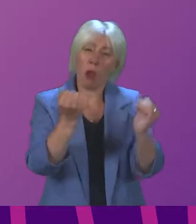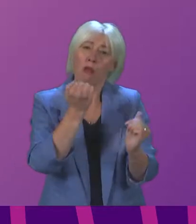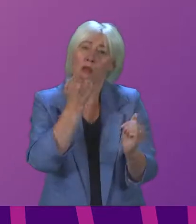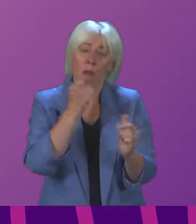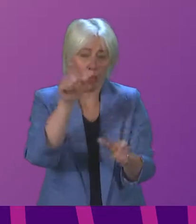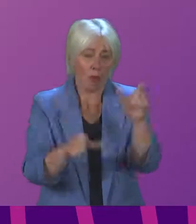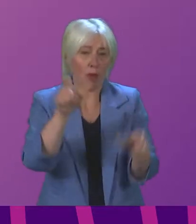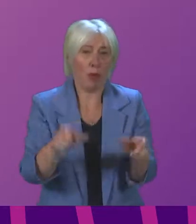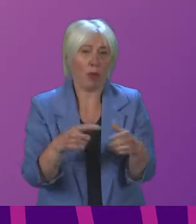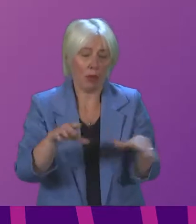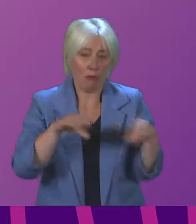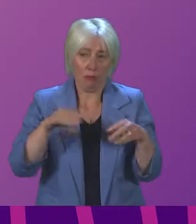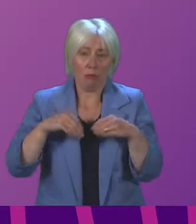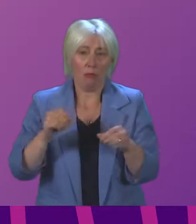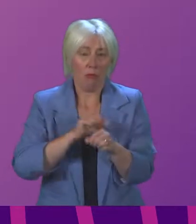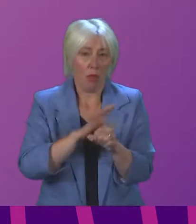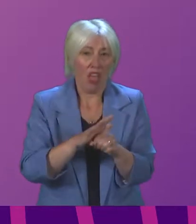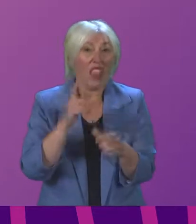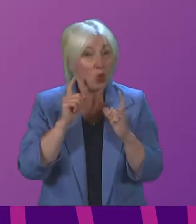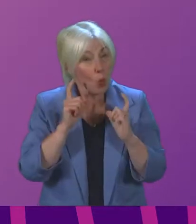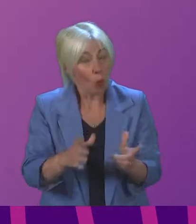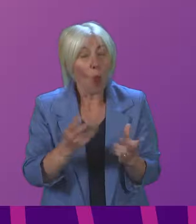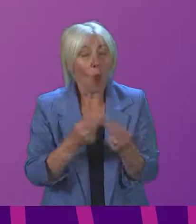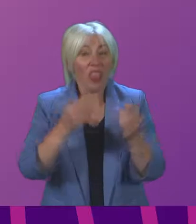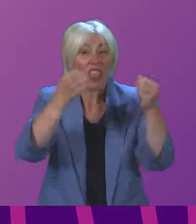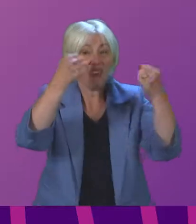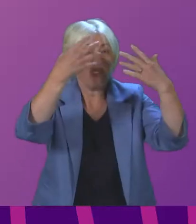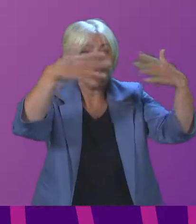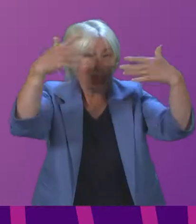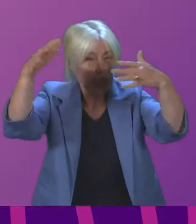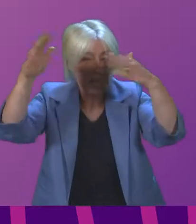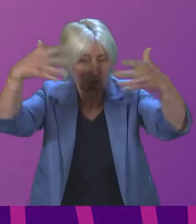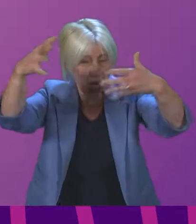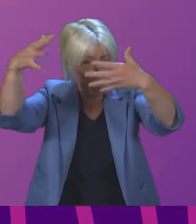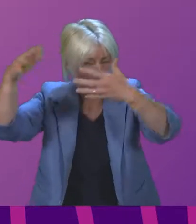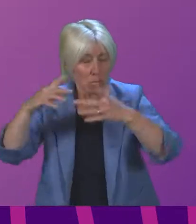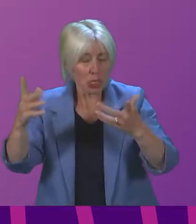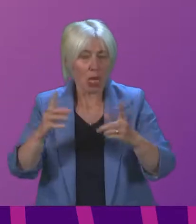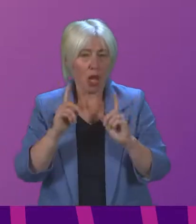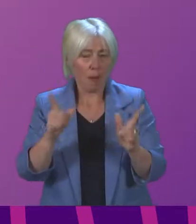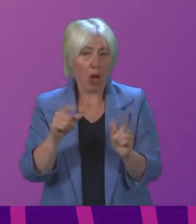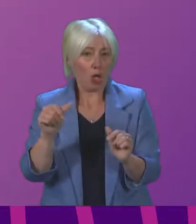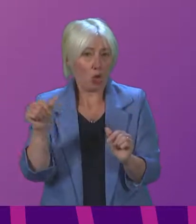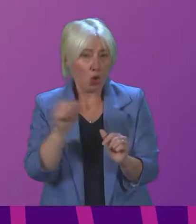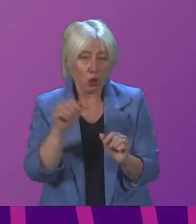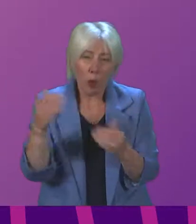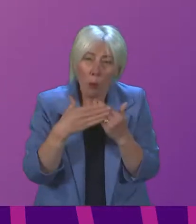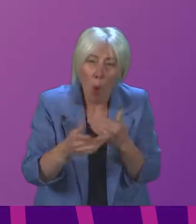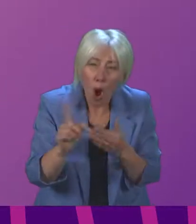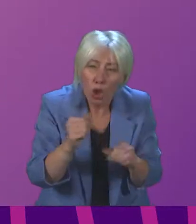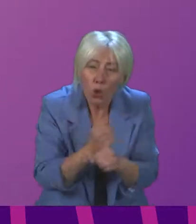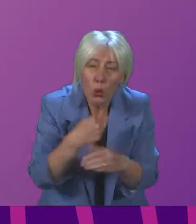Government's current interventions on ventilation. Don't we need to do more? Siobhan Brown, in closing. I